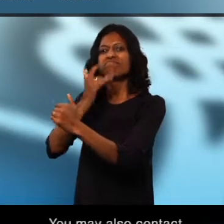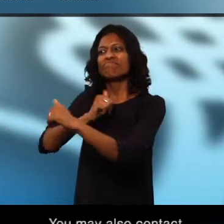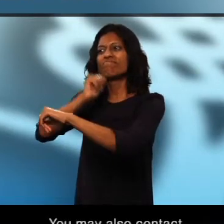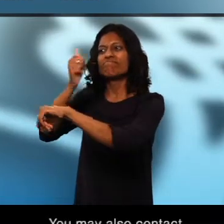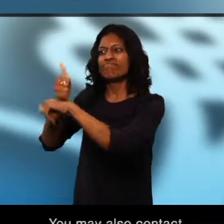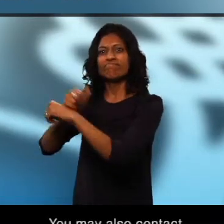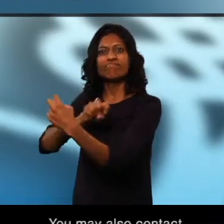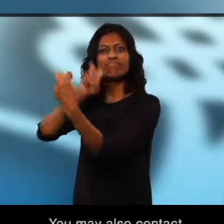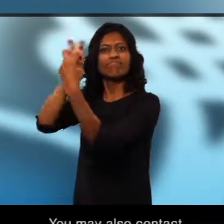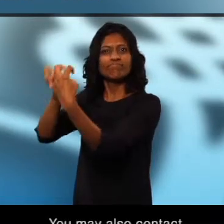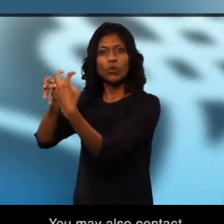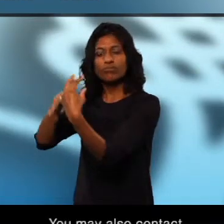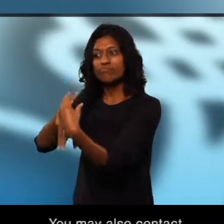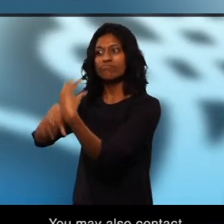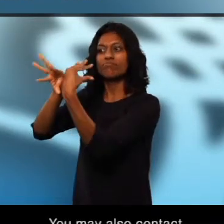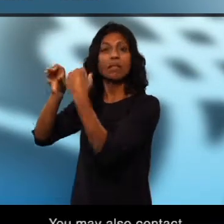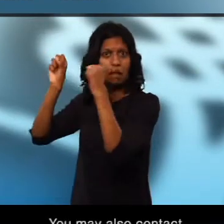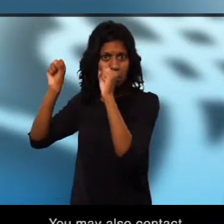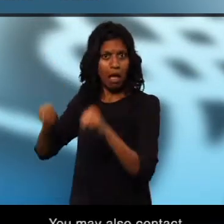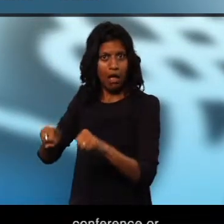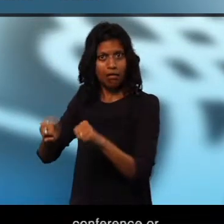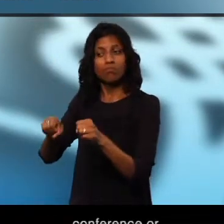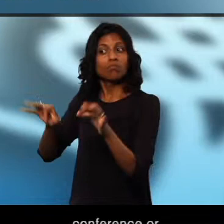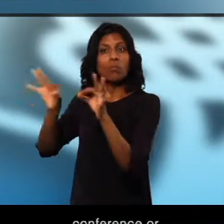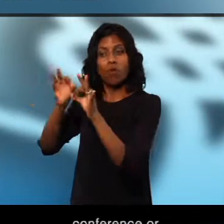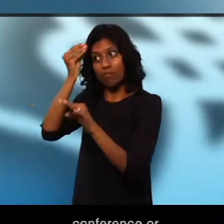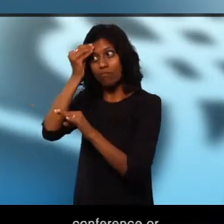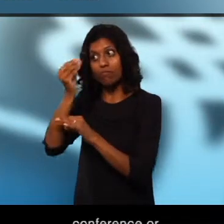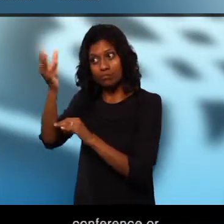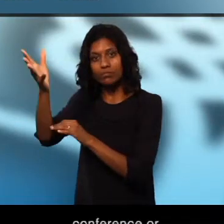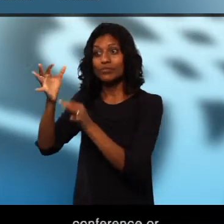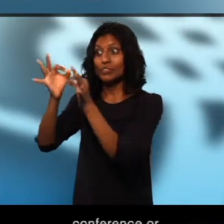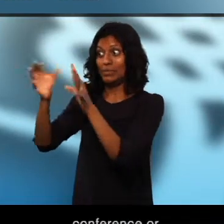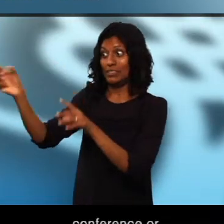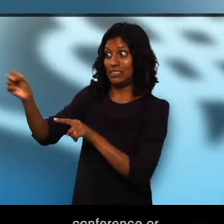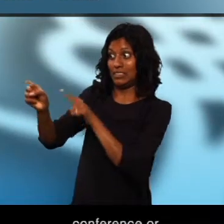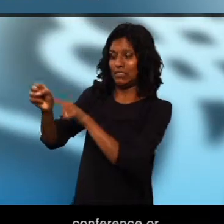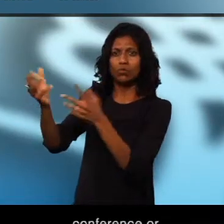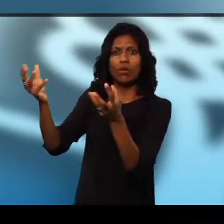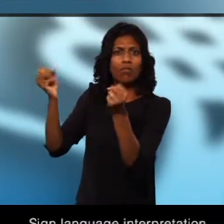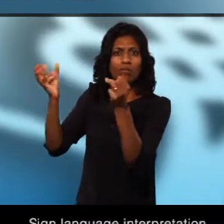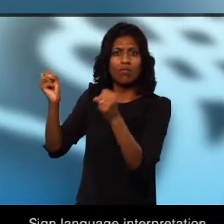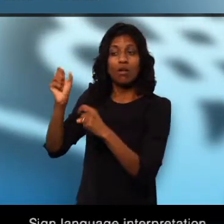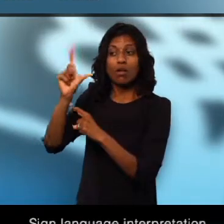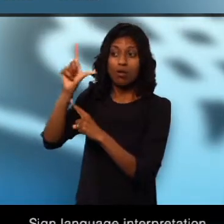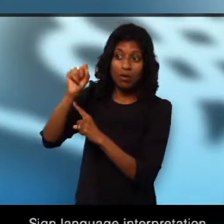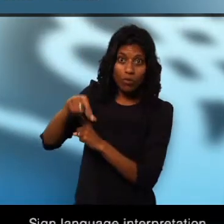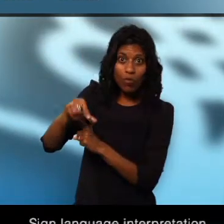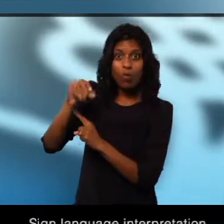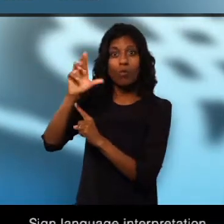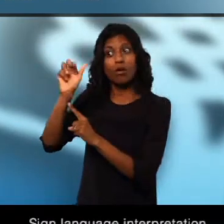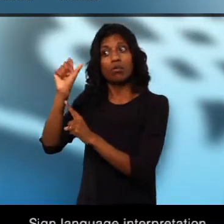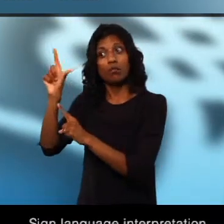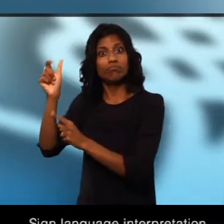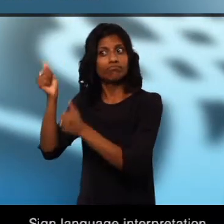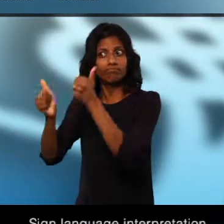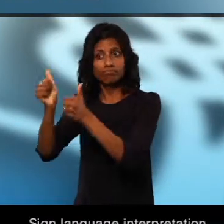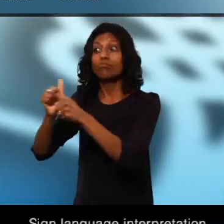also contact staff to request a web conference or meeting in person. Sign language interpretation in ASL